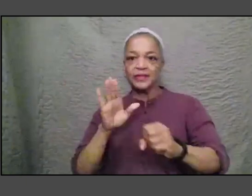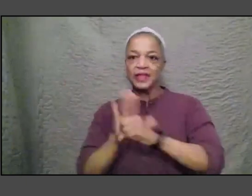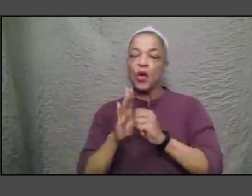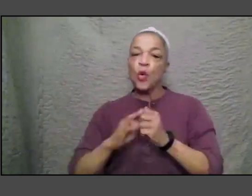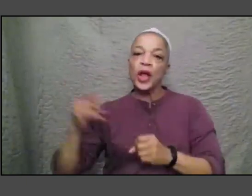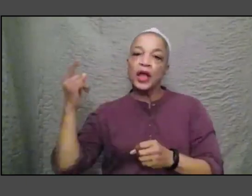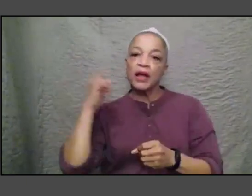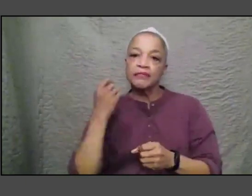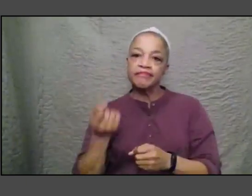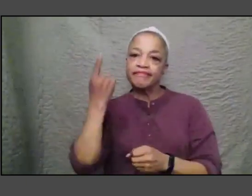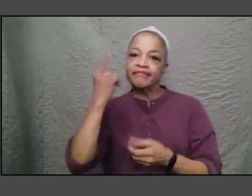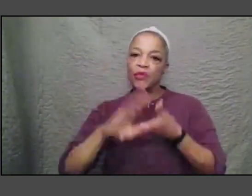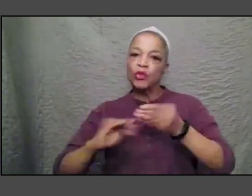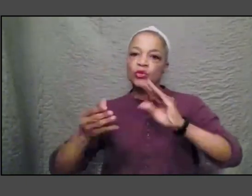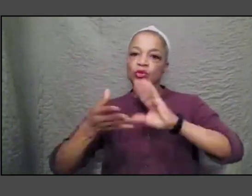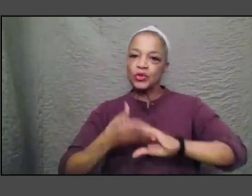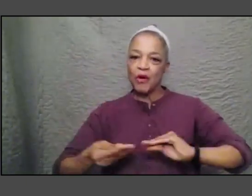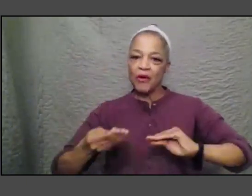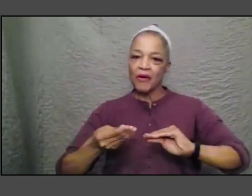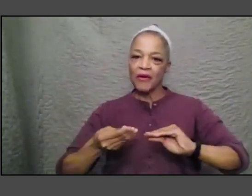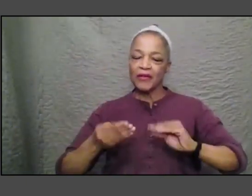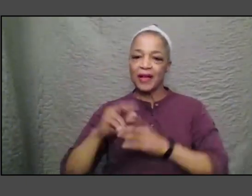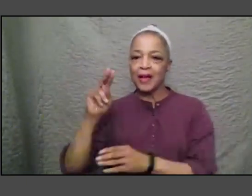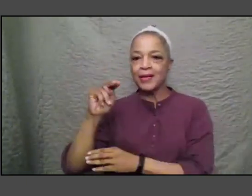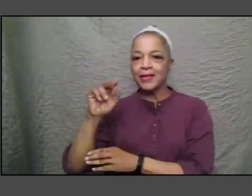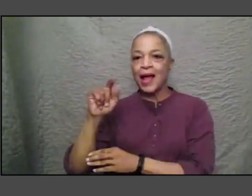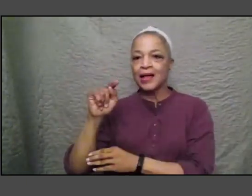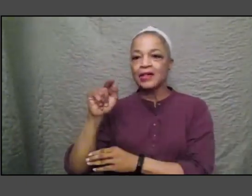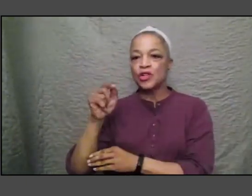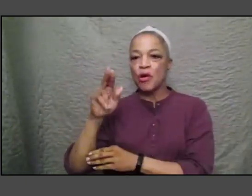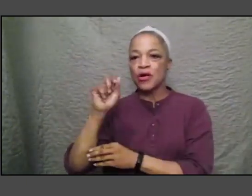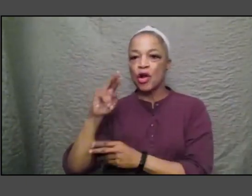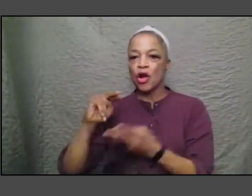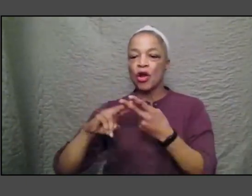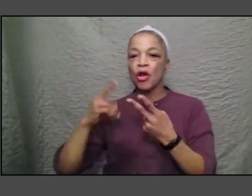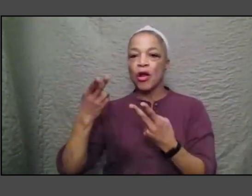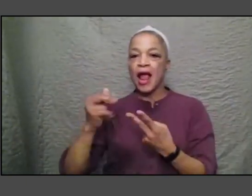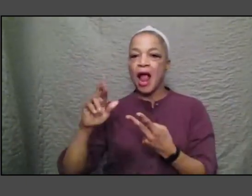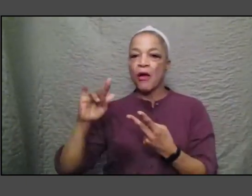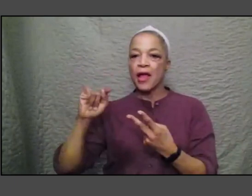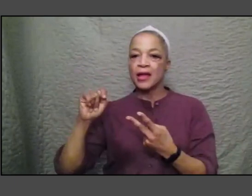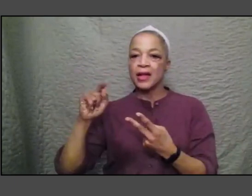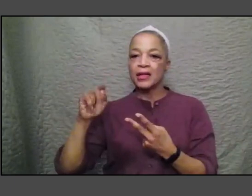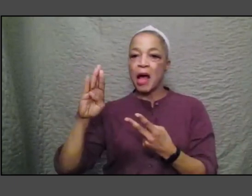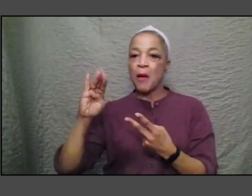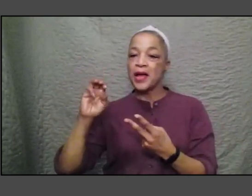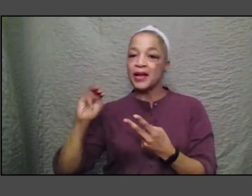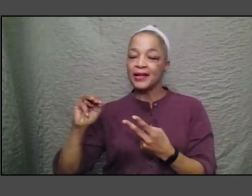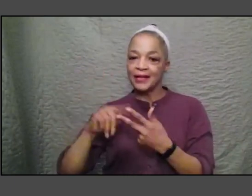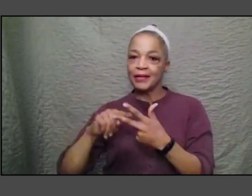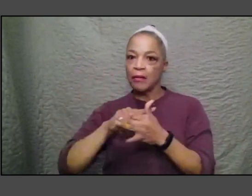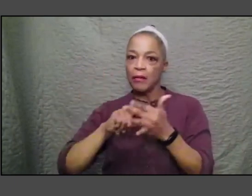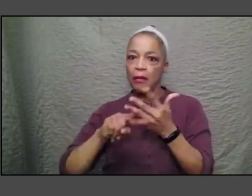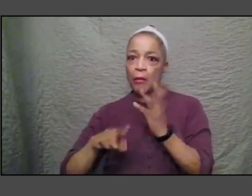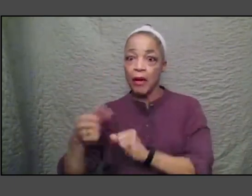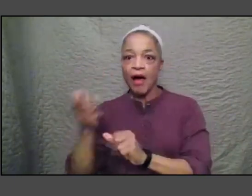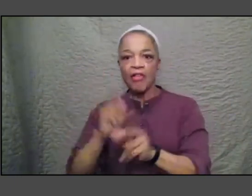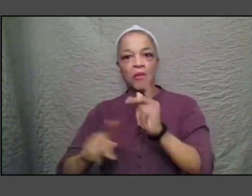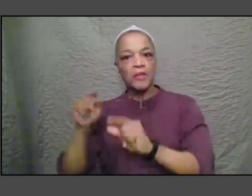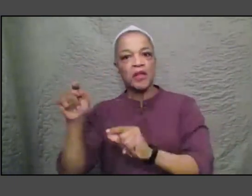you know nat turner and harriet tubman and you know but we also wanted to hear the stories of people who were famous only to their family